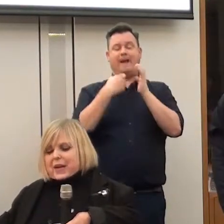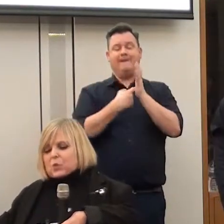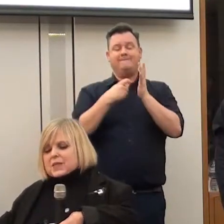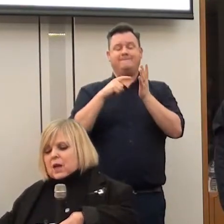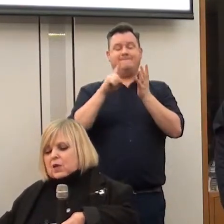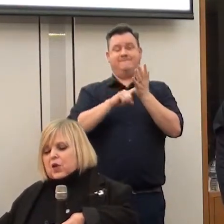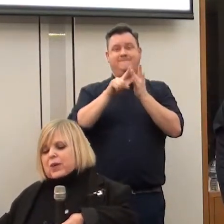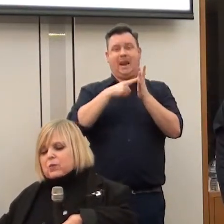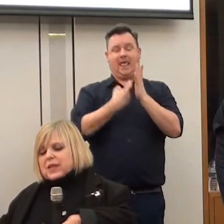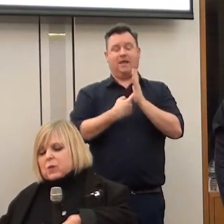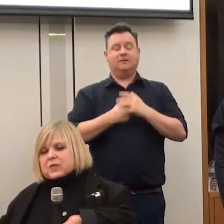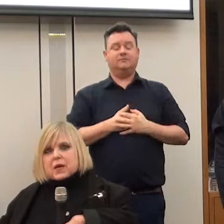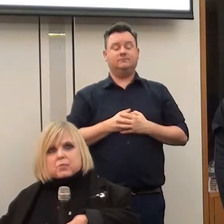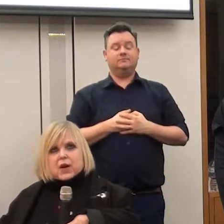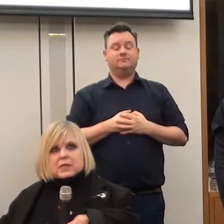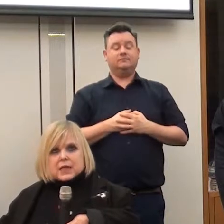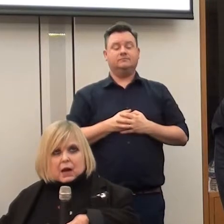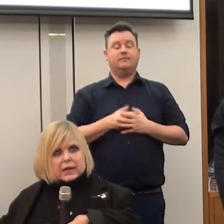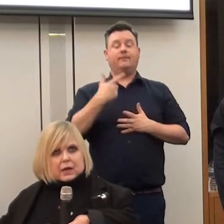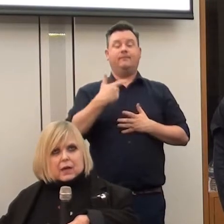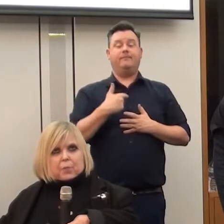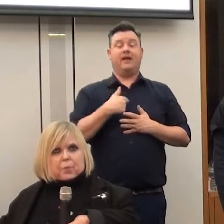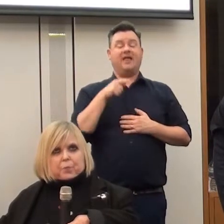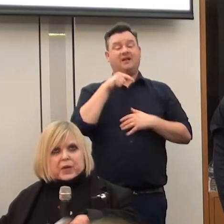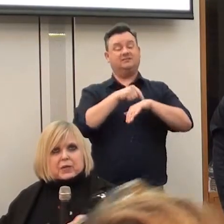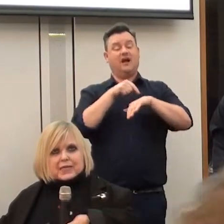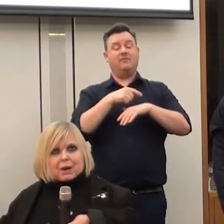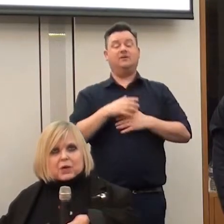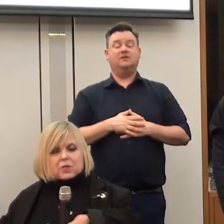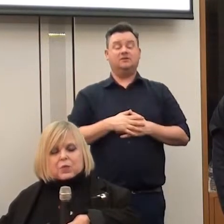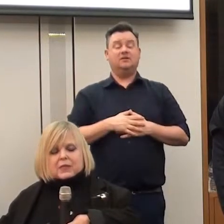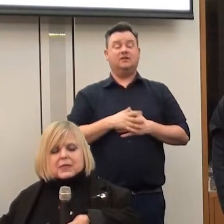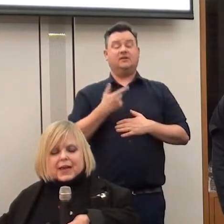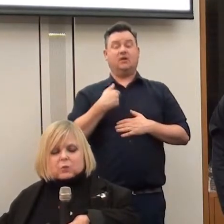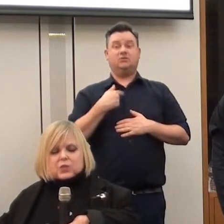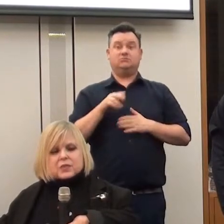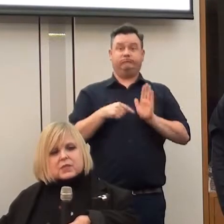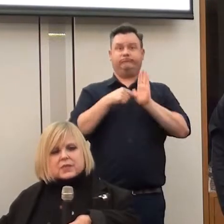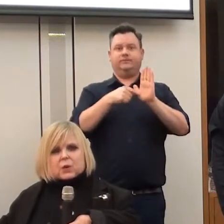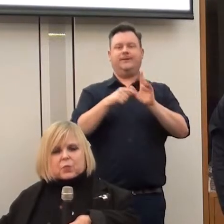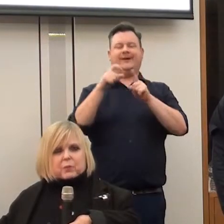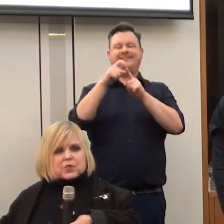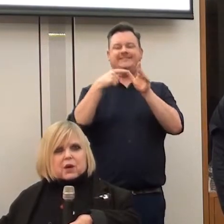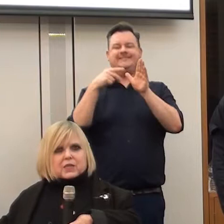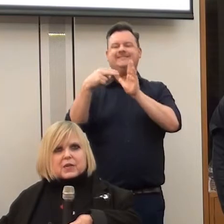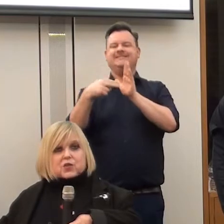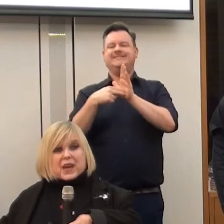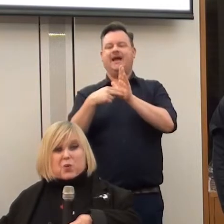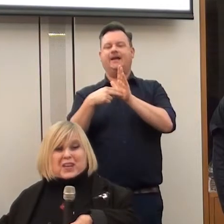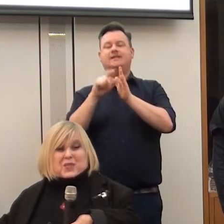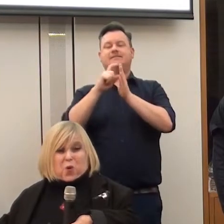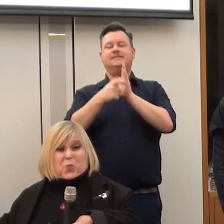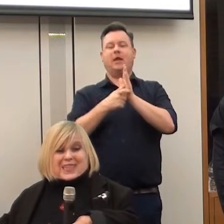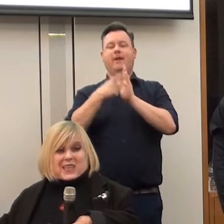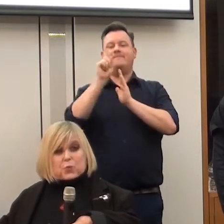But it was, you know, it was, it was a sign because one of the things that Dan, which is the disabled people's direct action